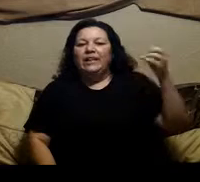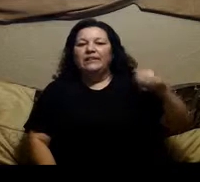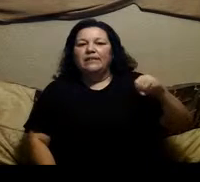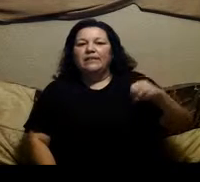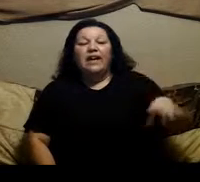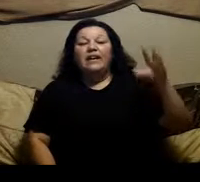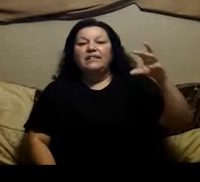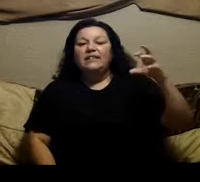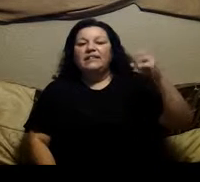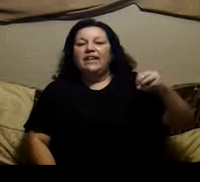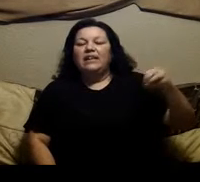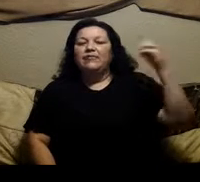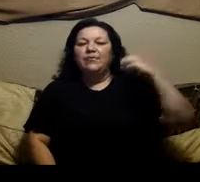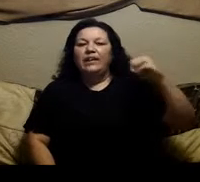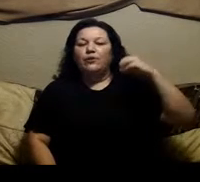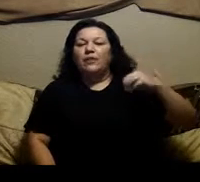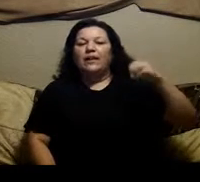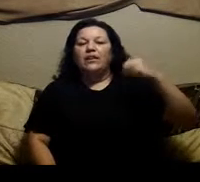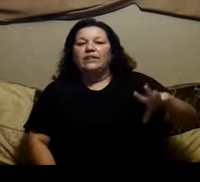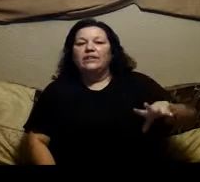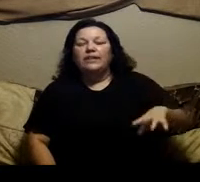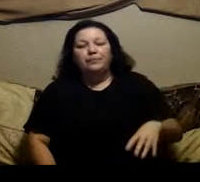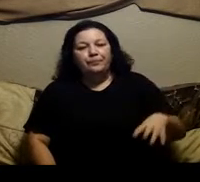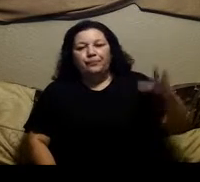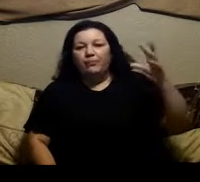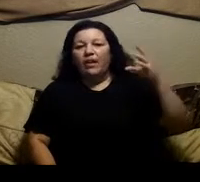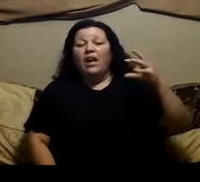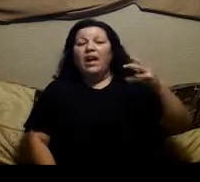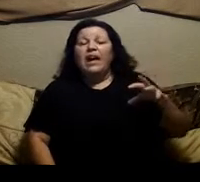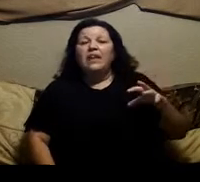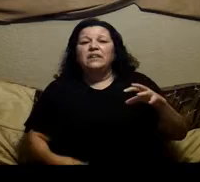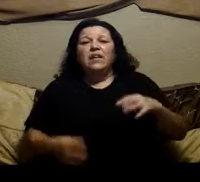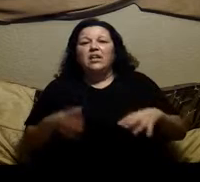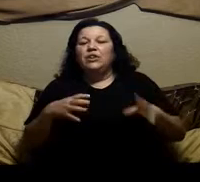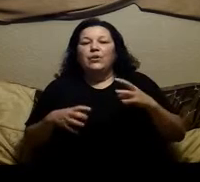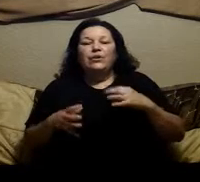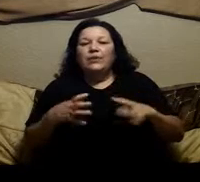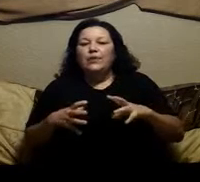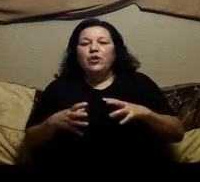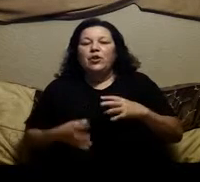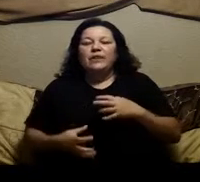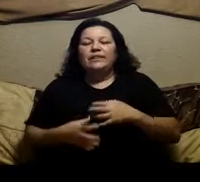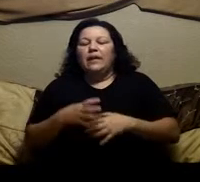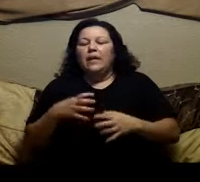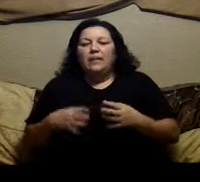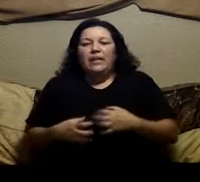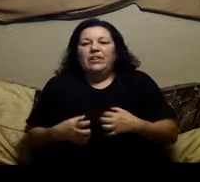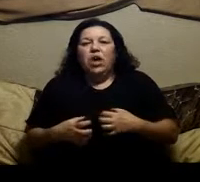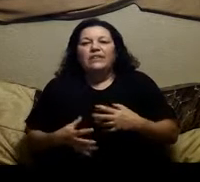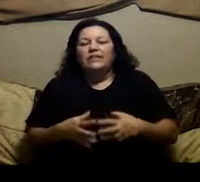insulin it is in a state of flight or flight constantly and you know your liver is uh becoming toxic